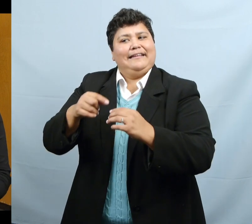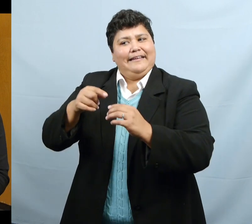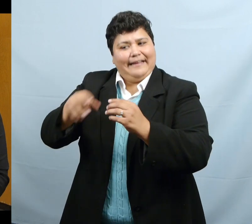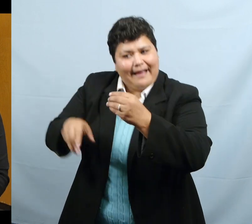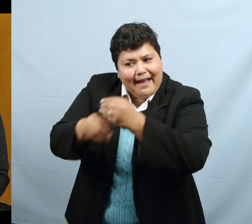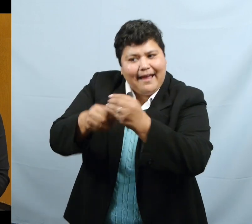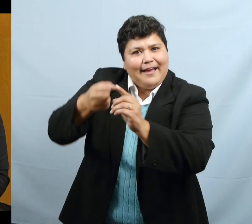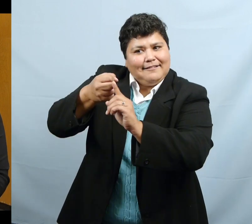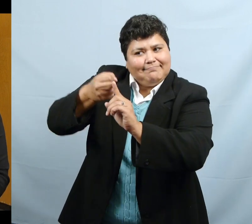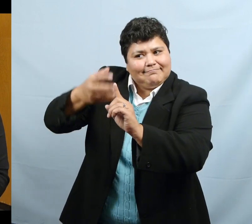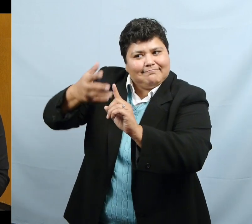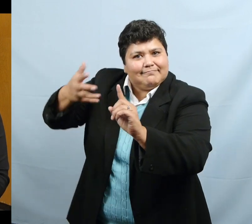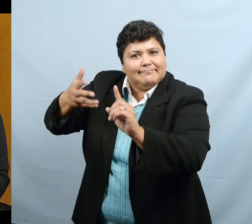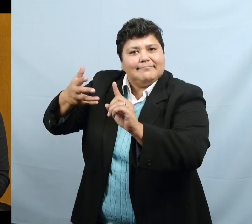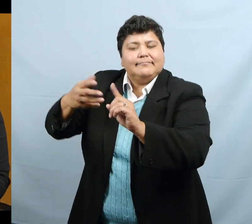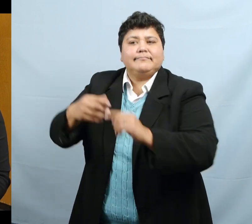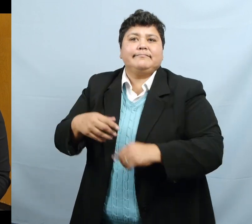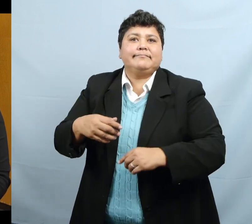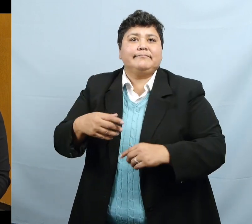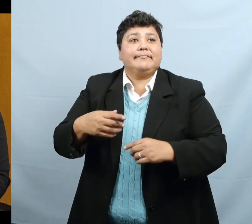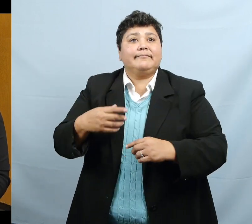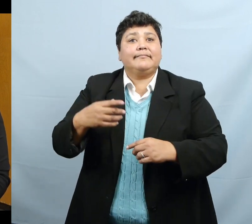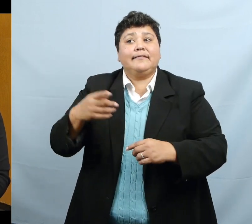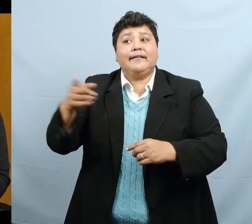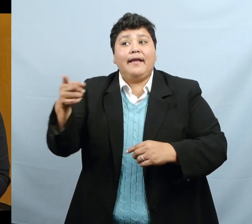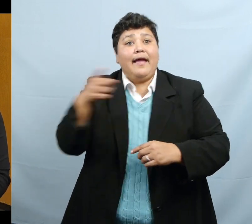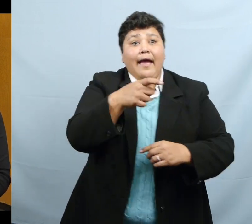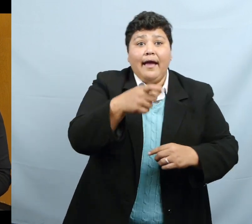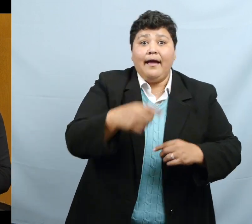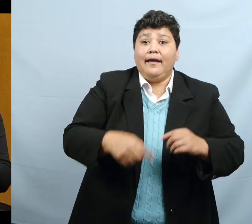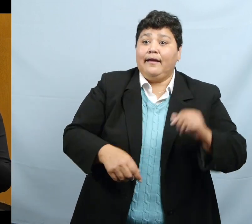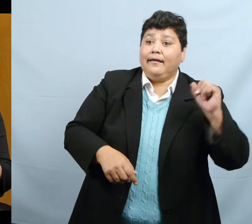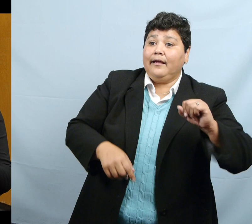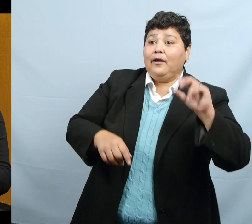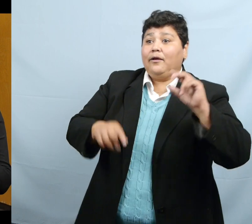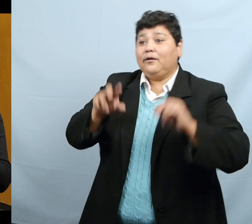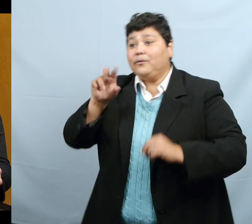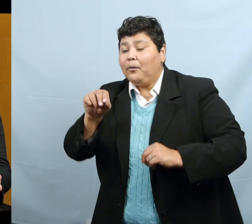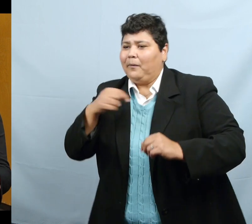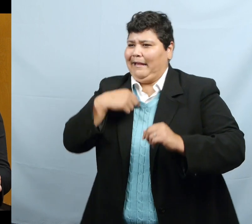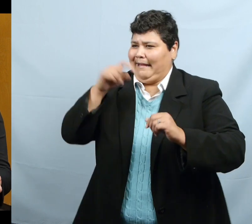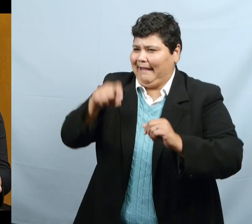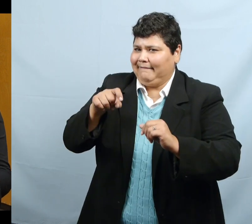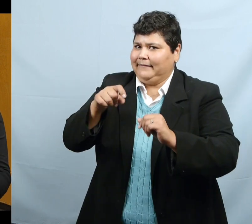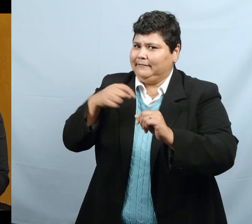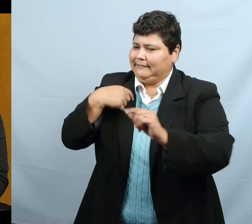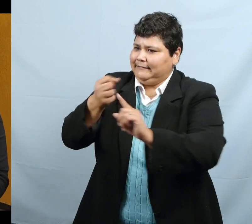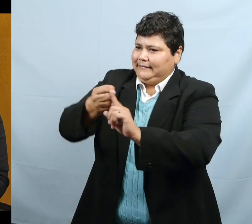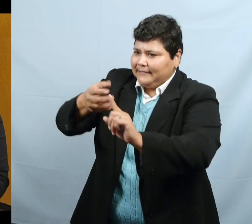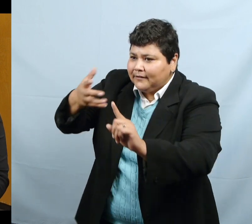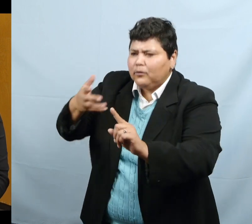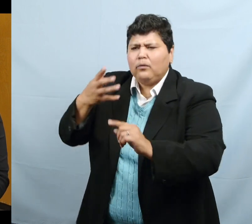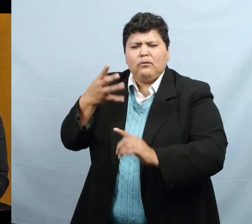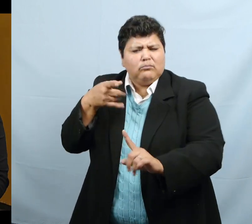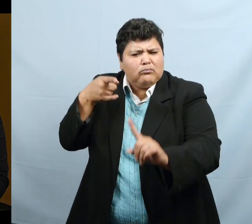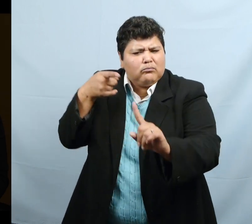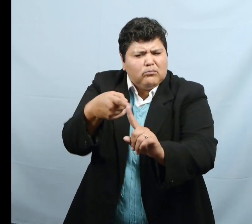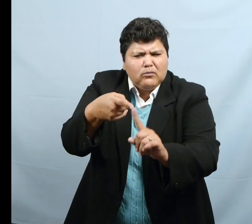like a yes-no answer or an entity or the topic that we were talking about.